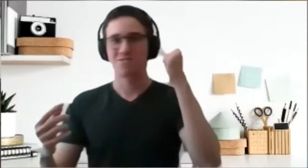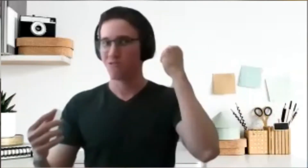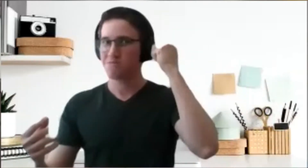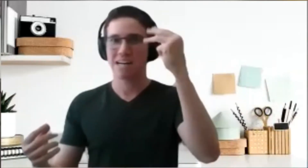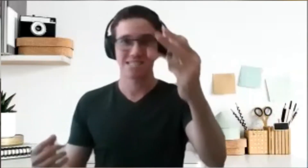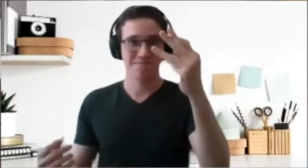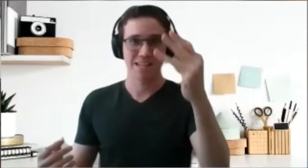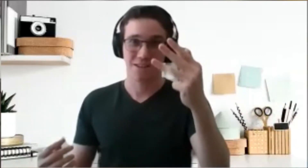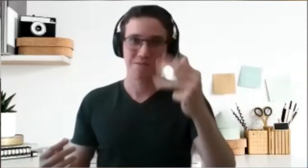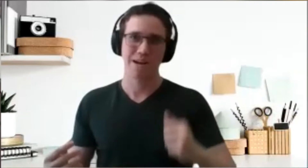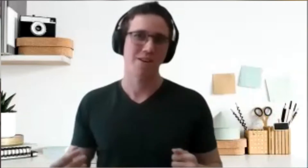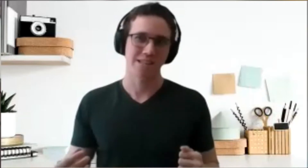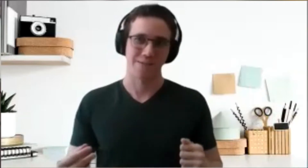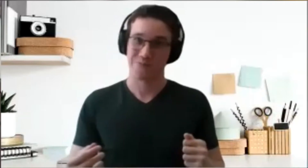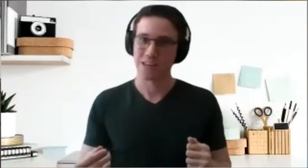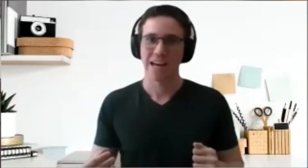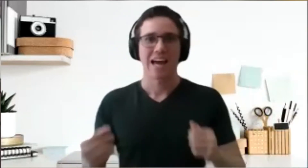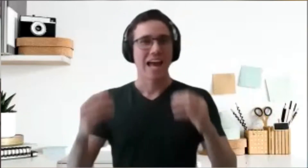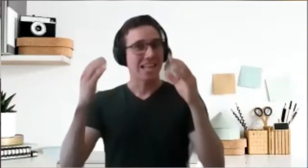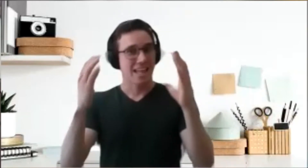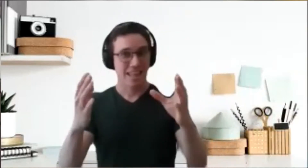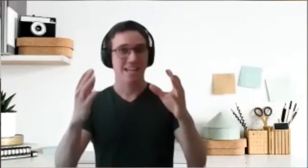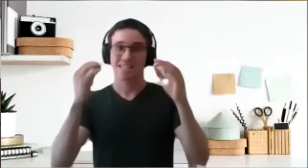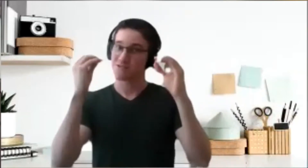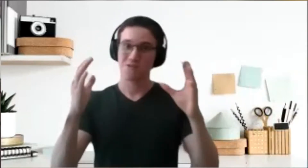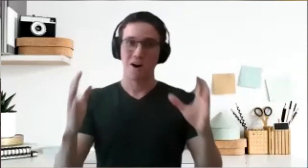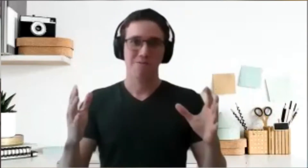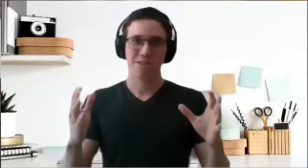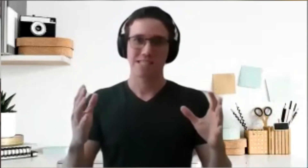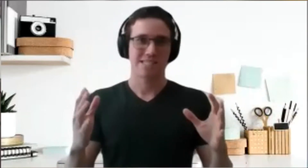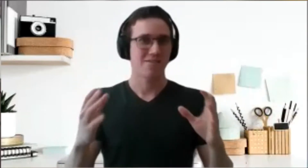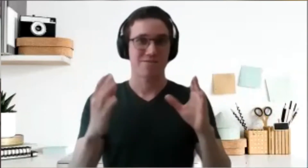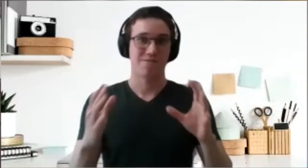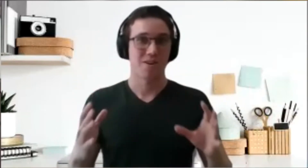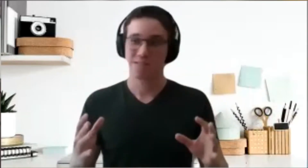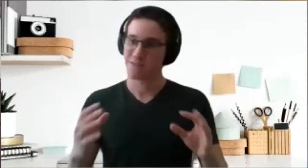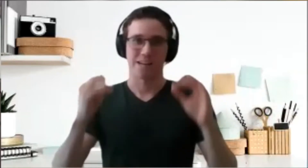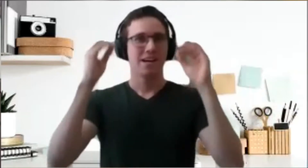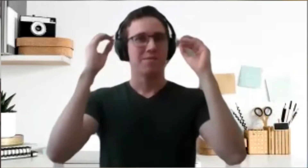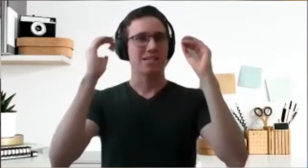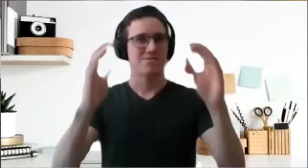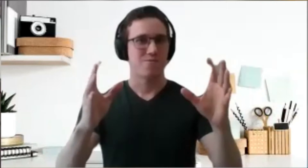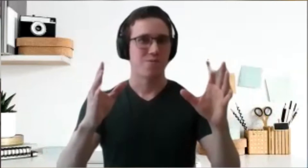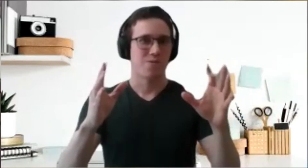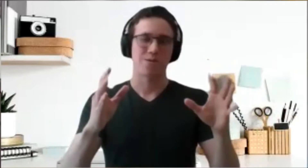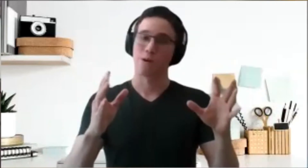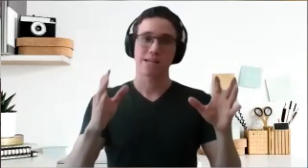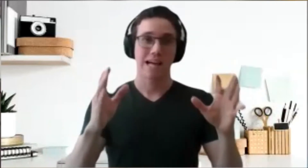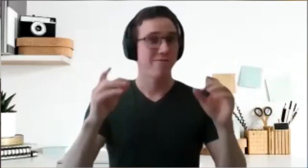Toastmasters is my third priority and I think you should all figure this out if you're volunteering because work life,